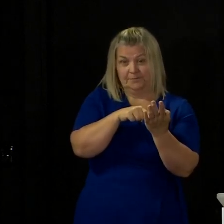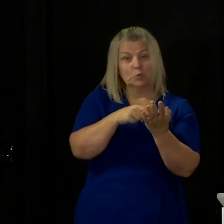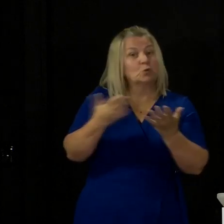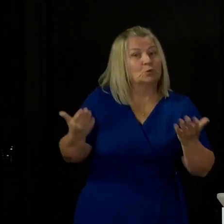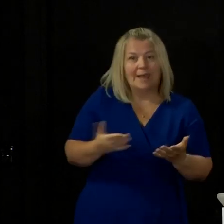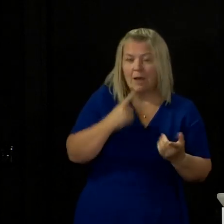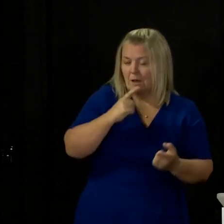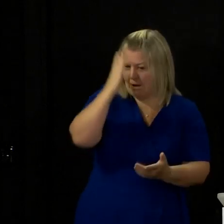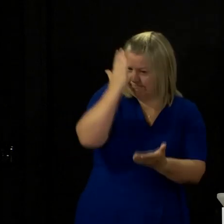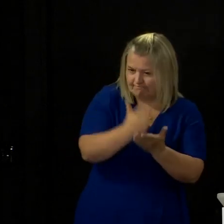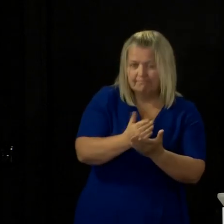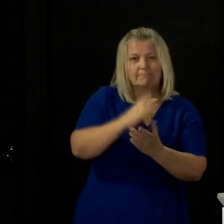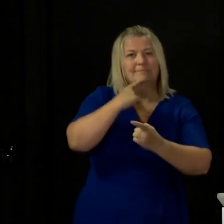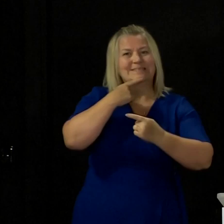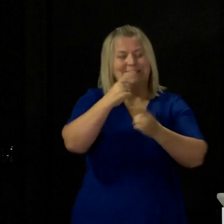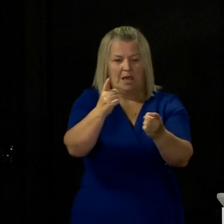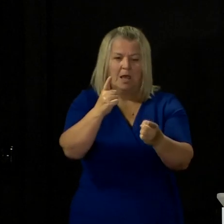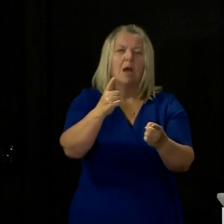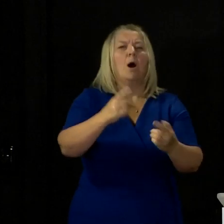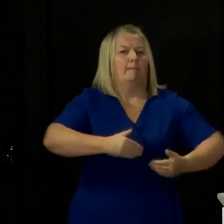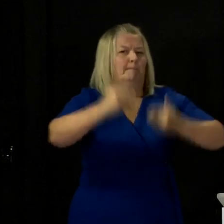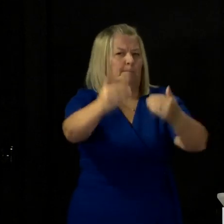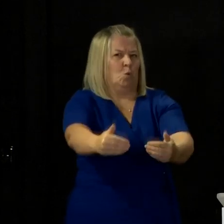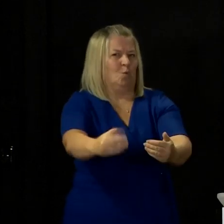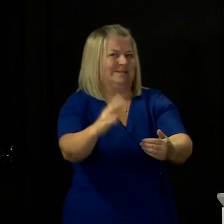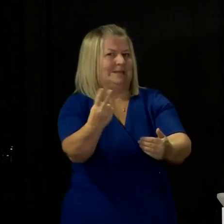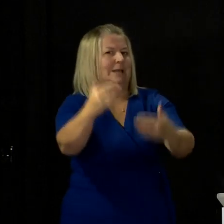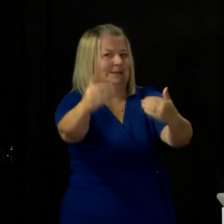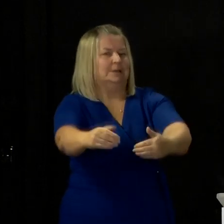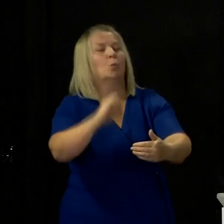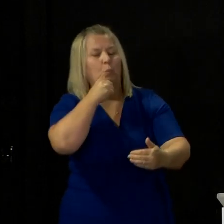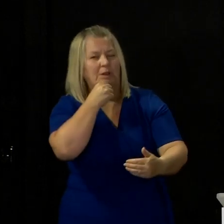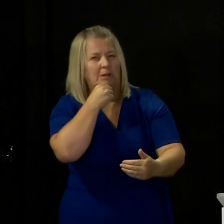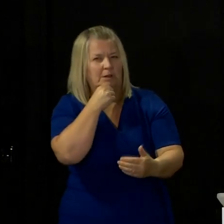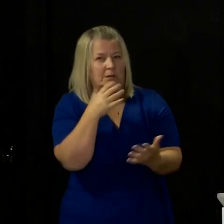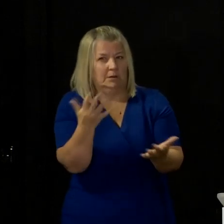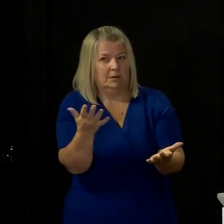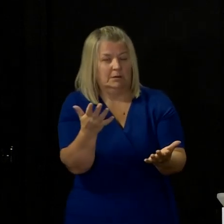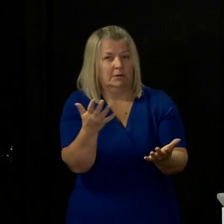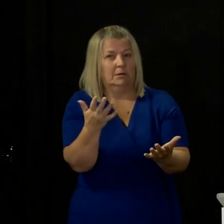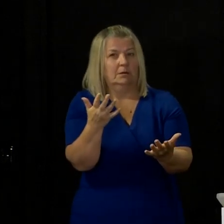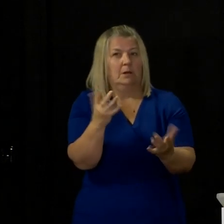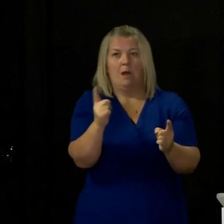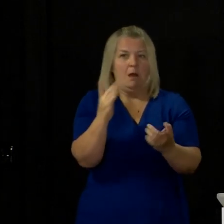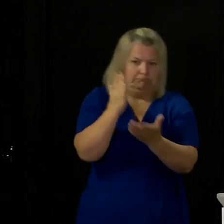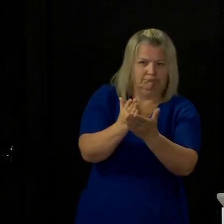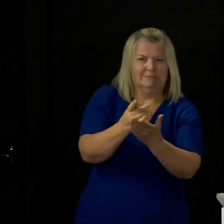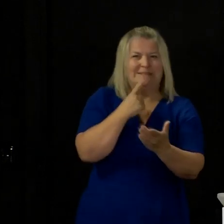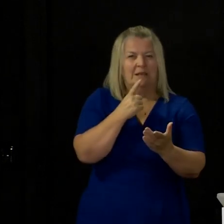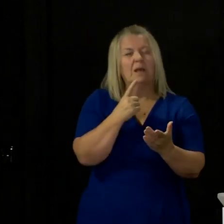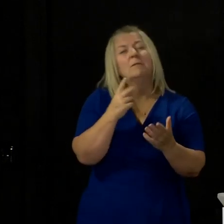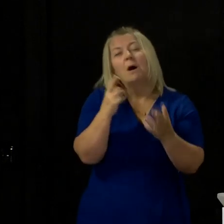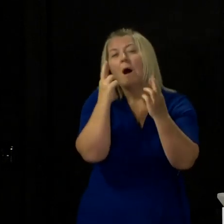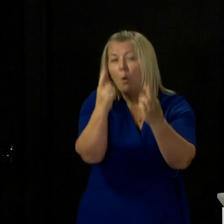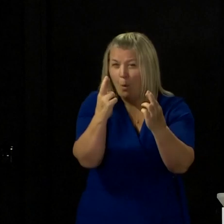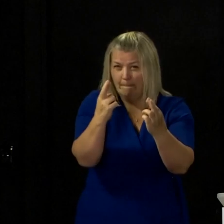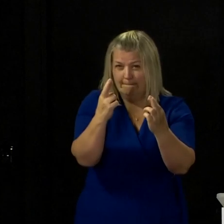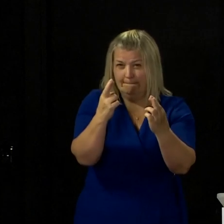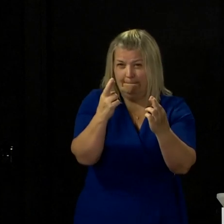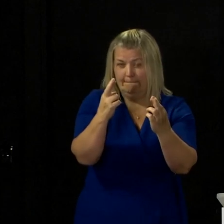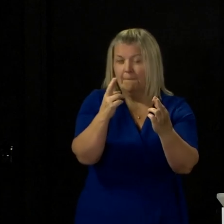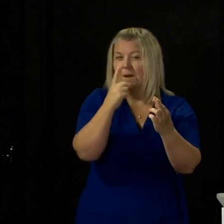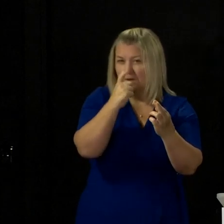stage categorically whether we'll move at all or if we do move as I hope we will whether we will move into phase two in its totality